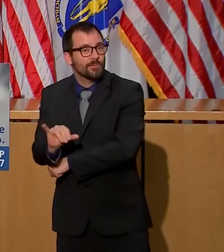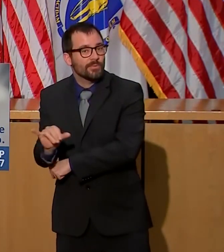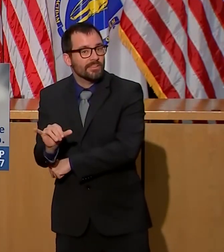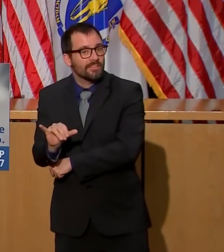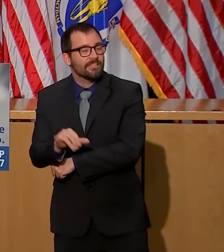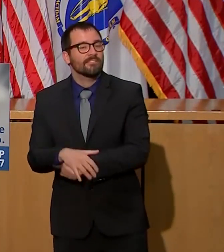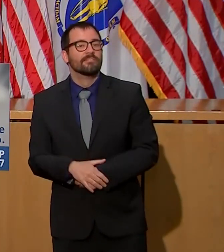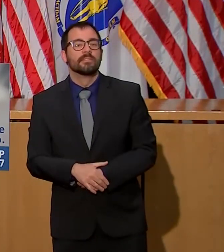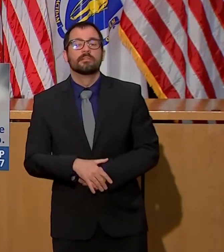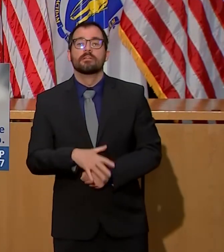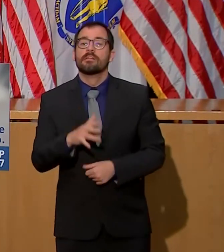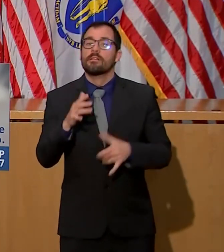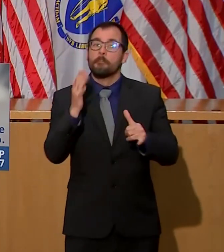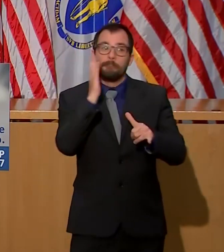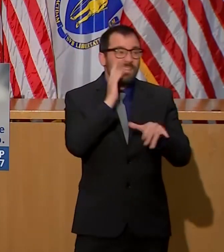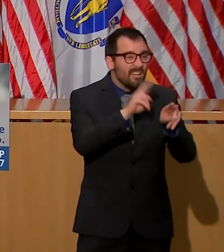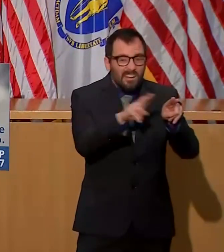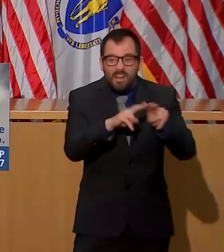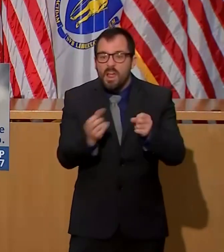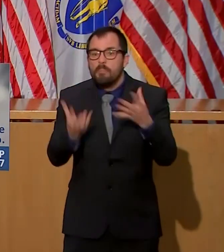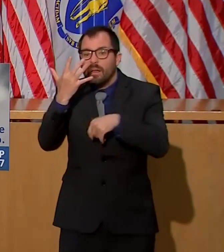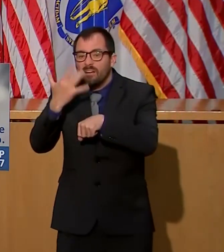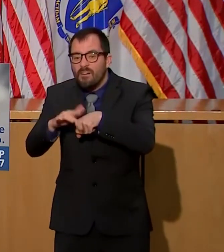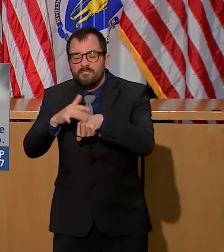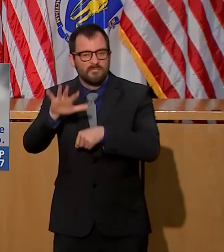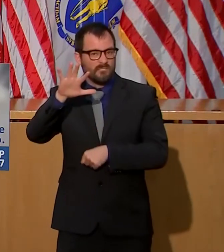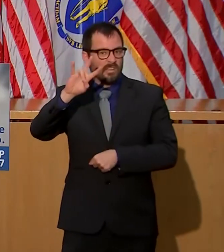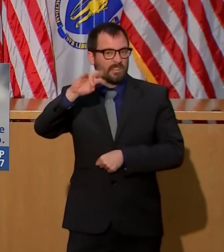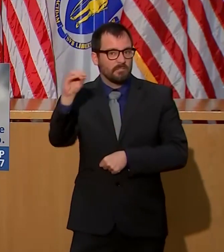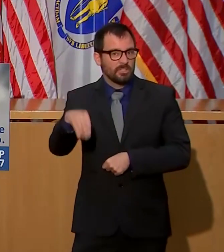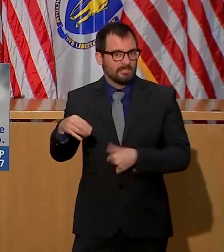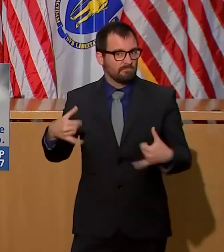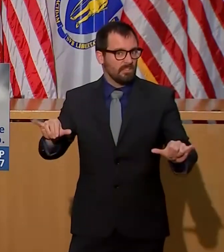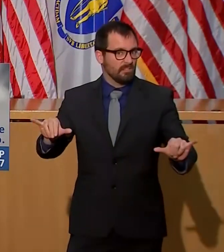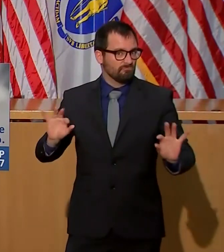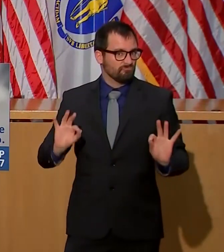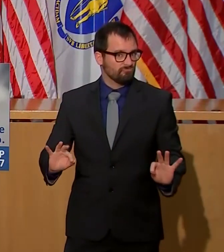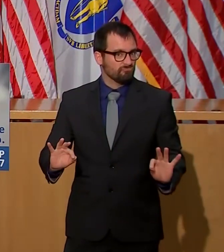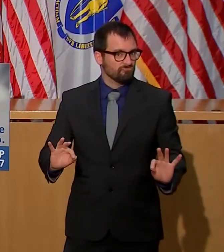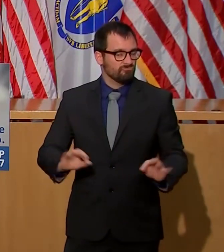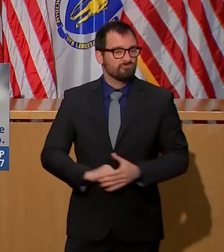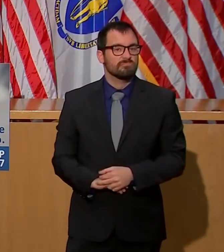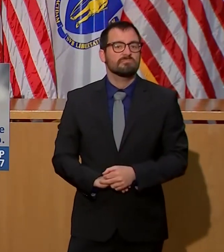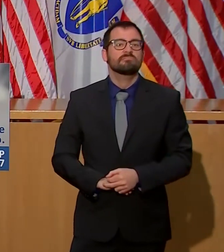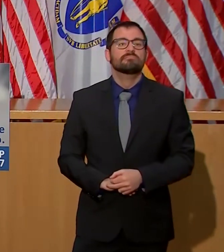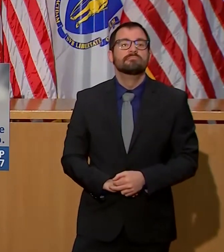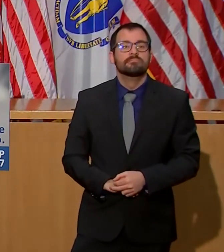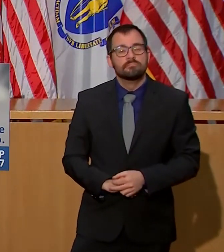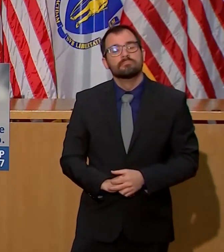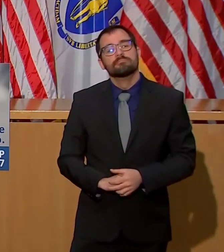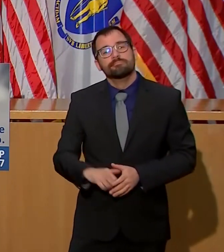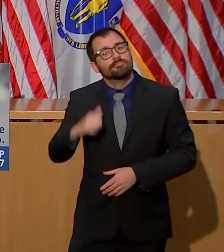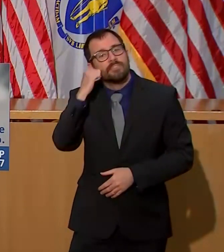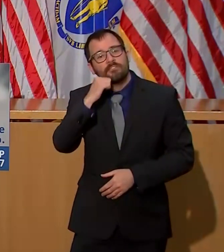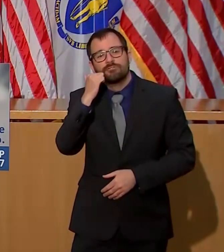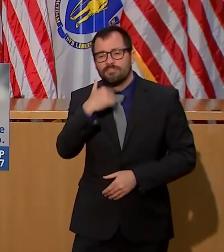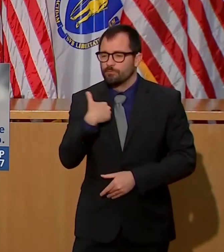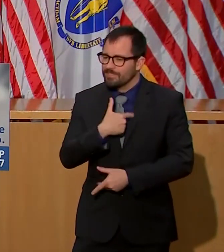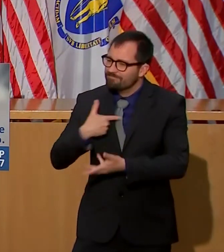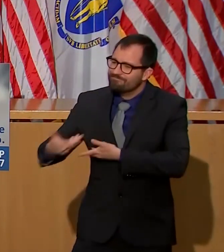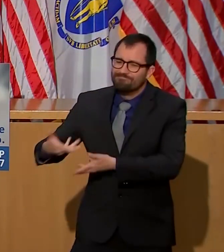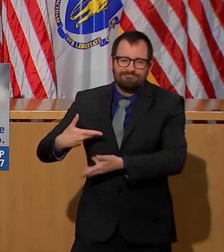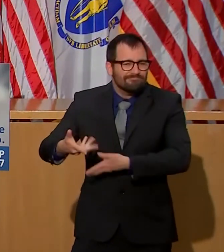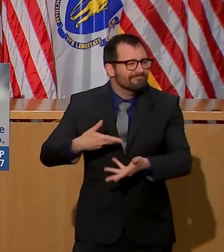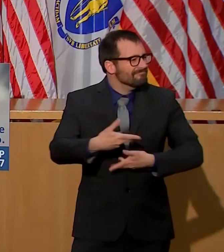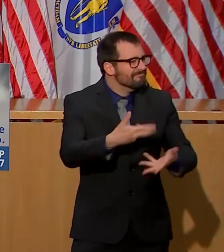we do a daily call with hospitals here in the Commonwealth. And I do want to point out that several of them said that they were seeing